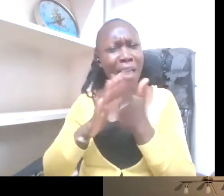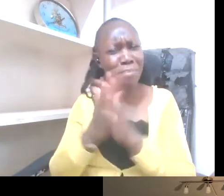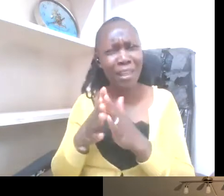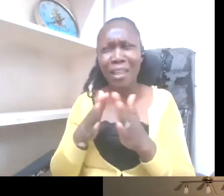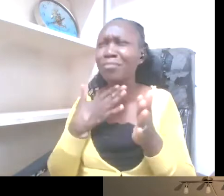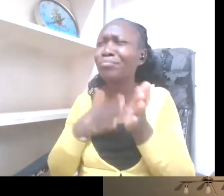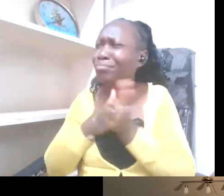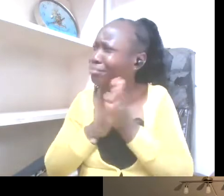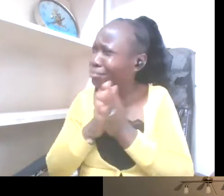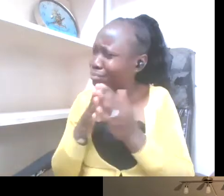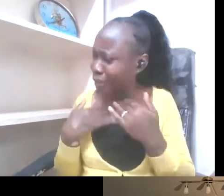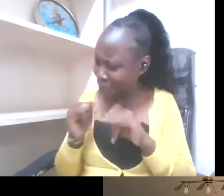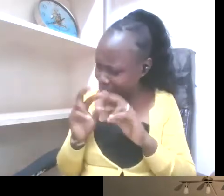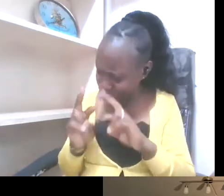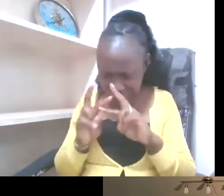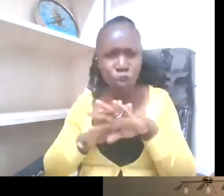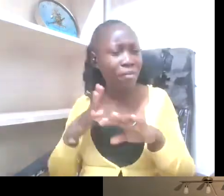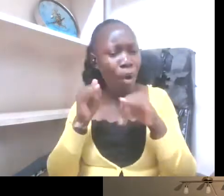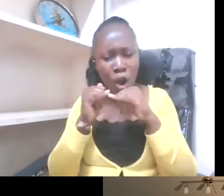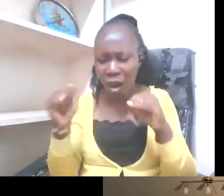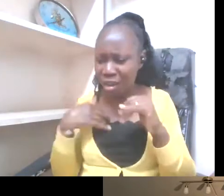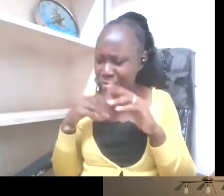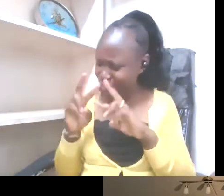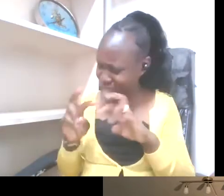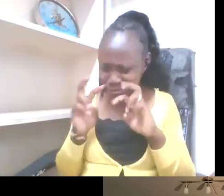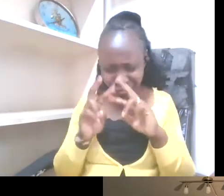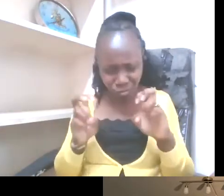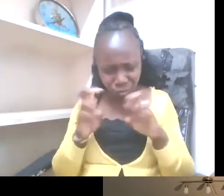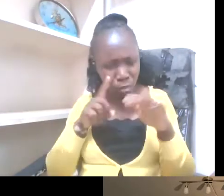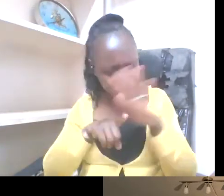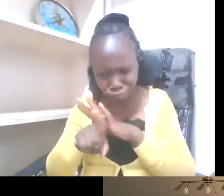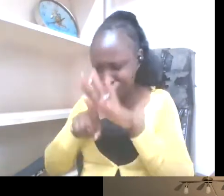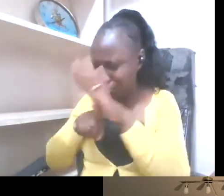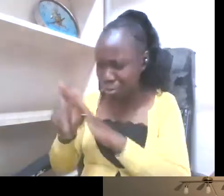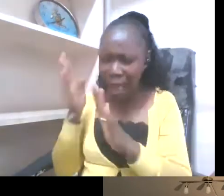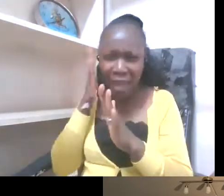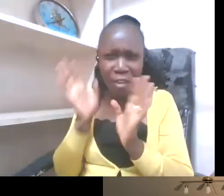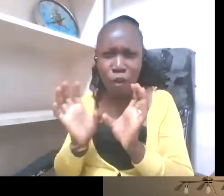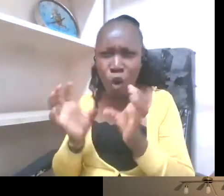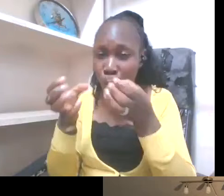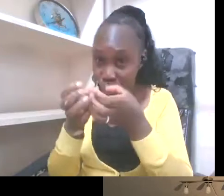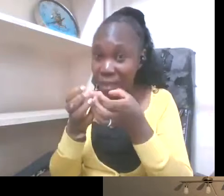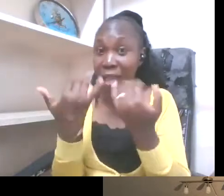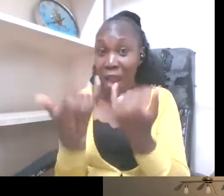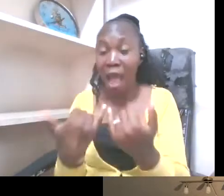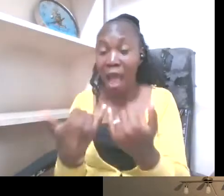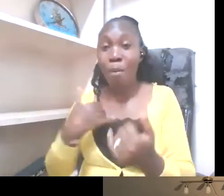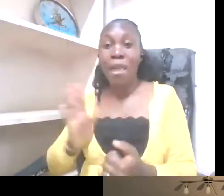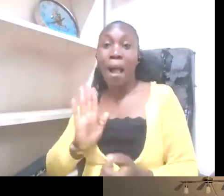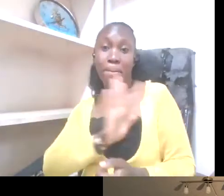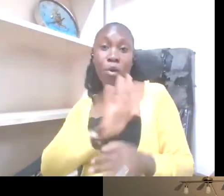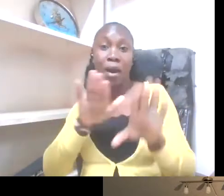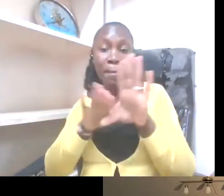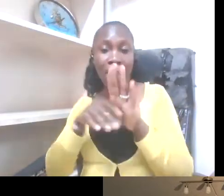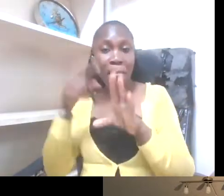online. I got into many deaf communities that is currently a board member of a school, a